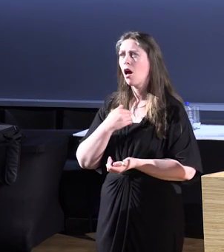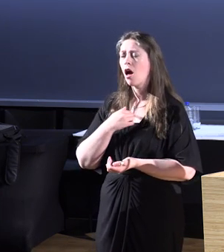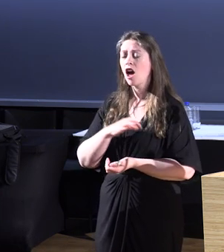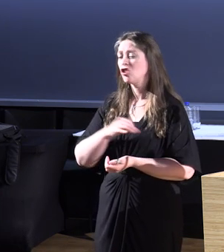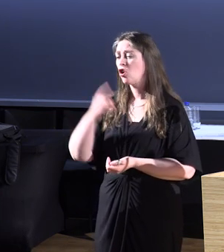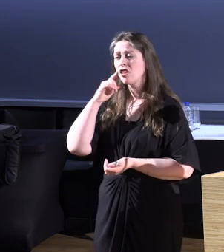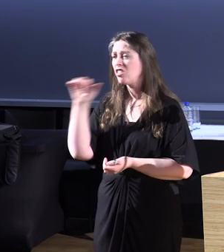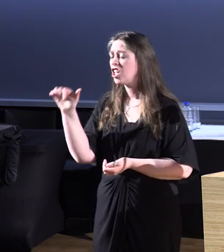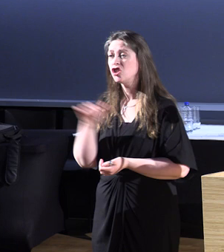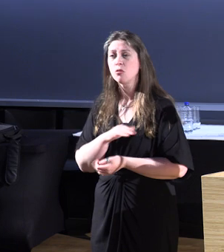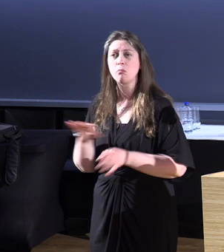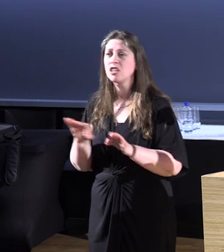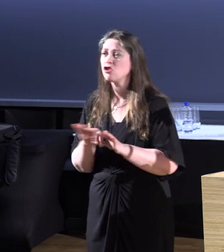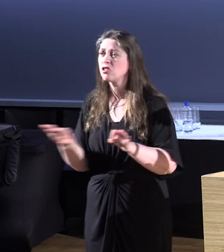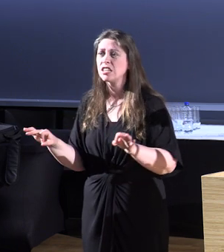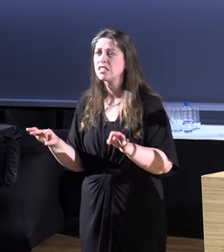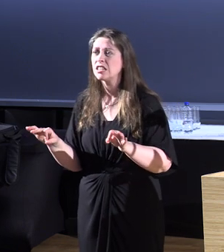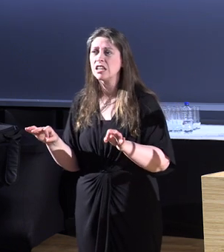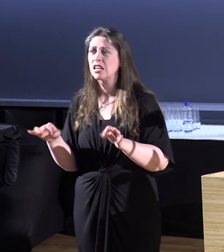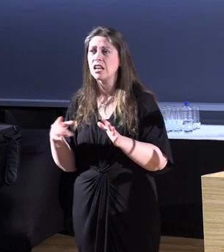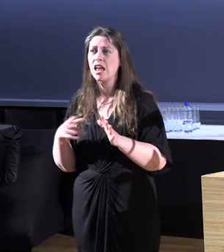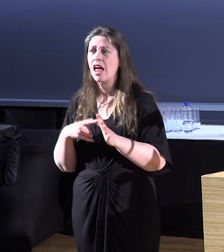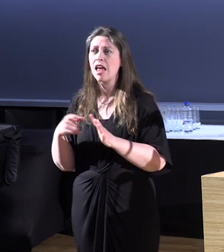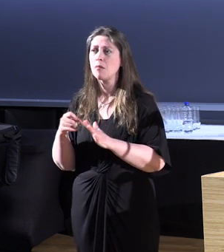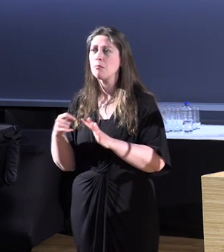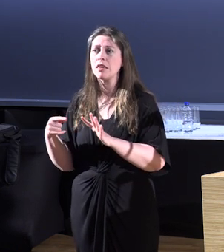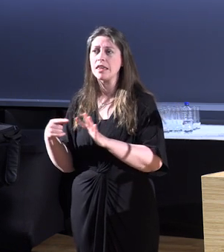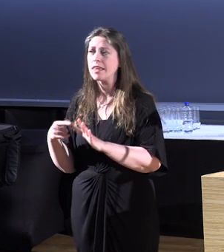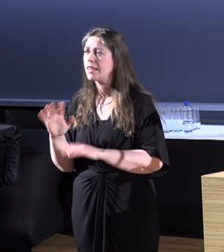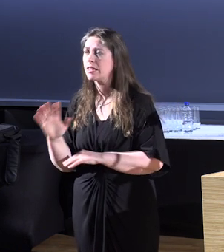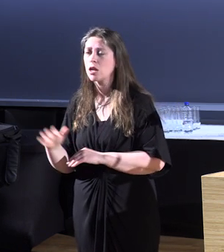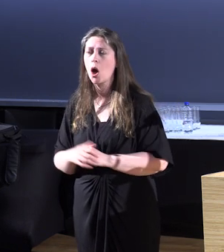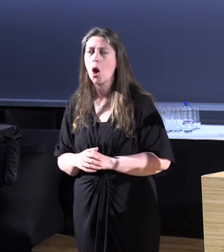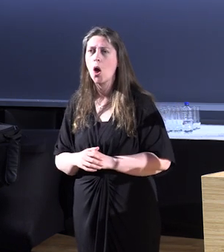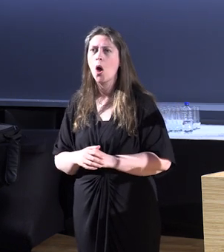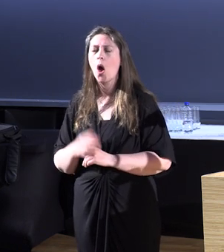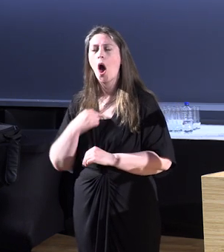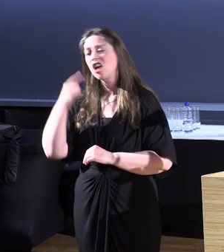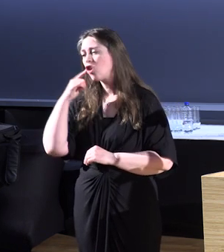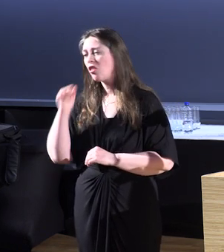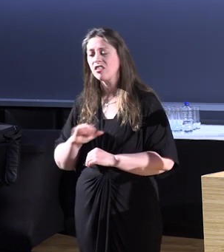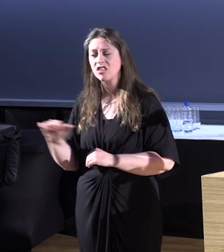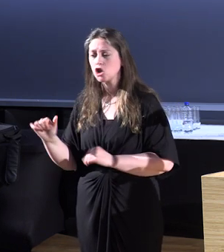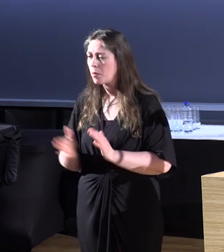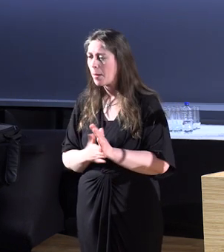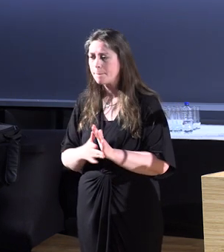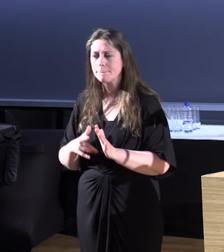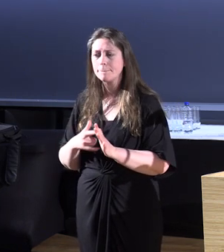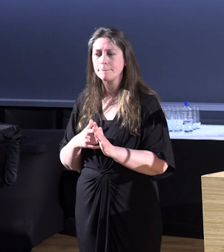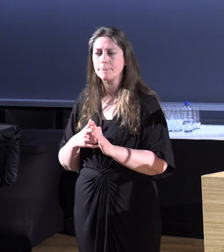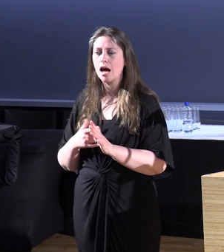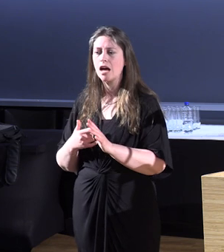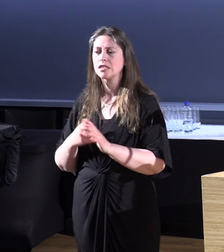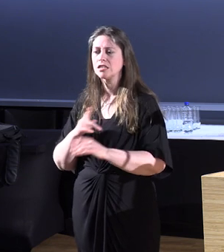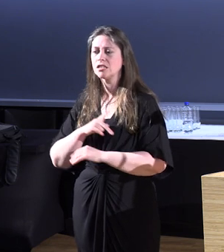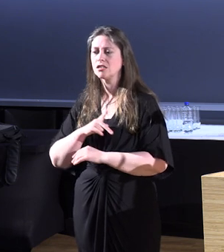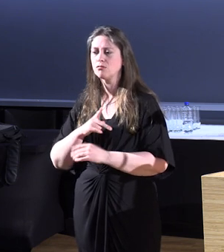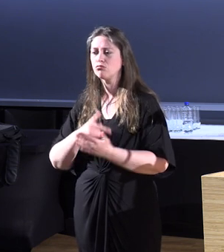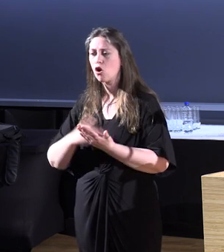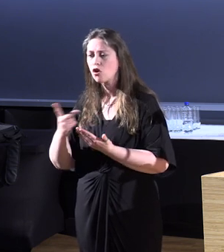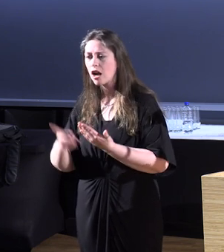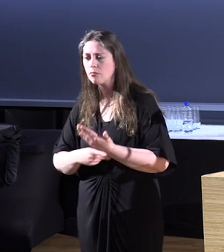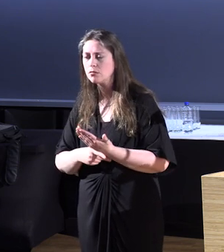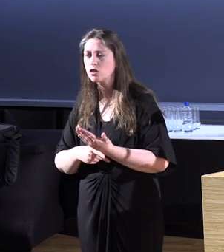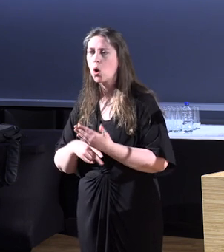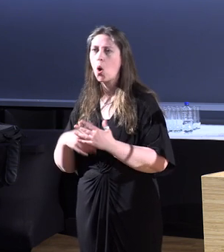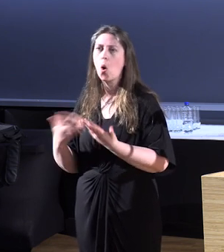in APA. I do not believe there should be master's programs in APA or PhD programs.